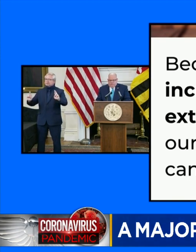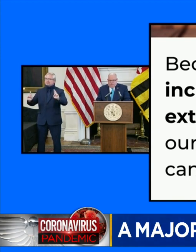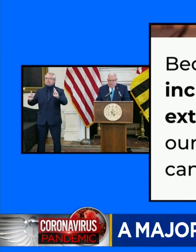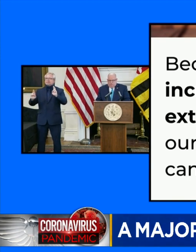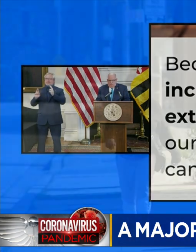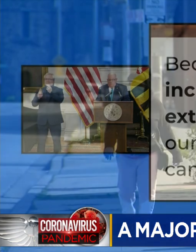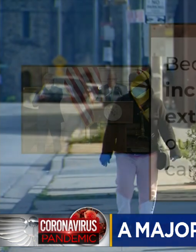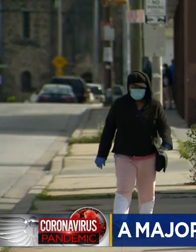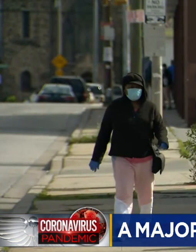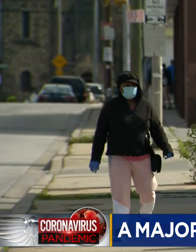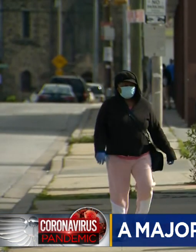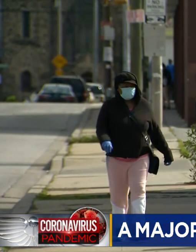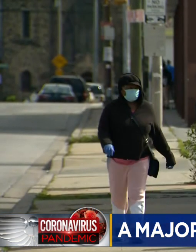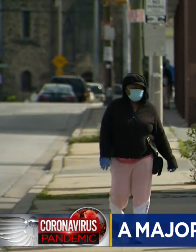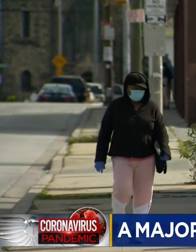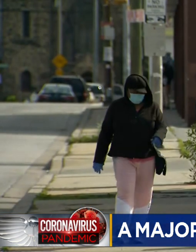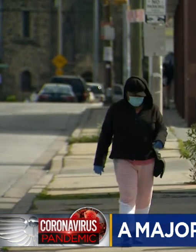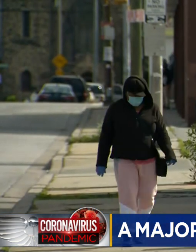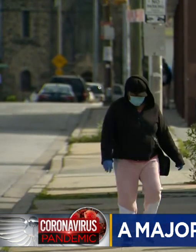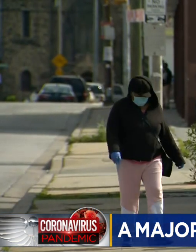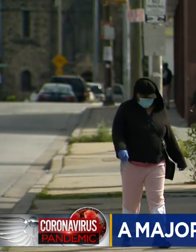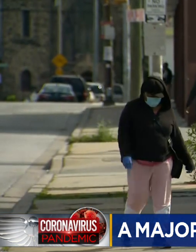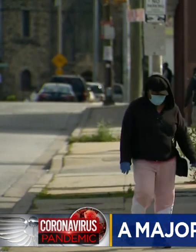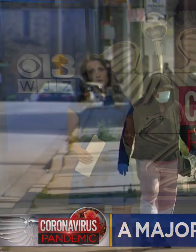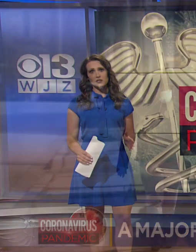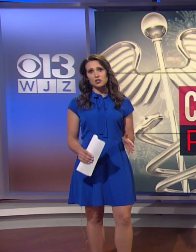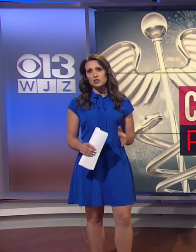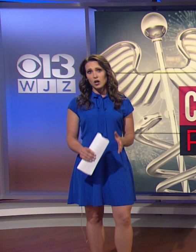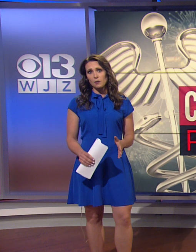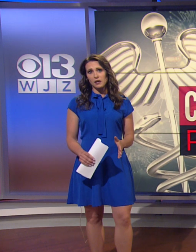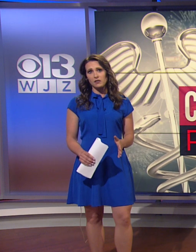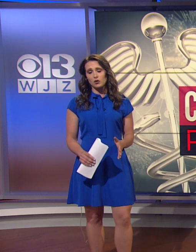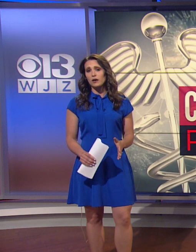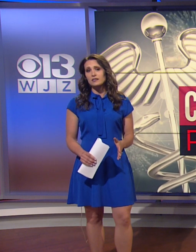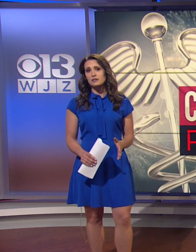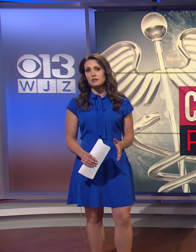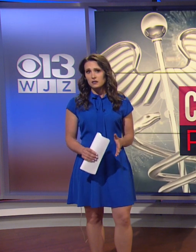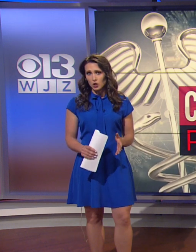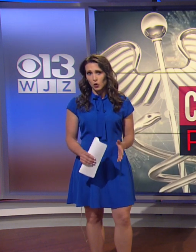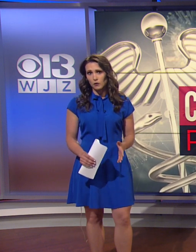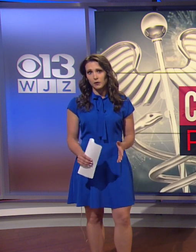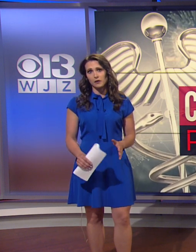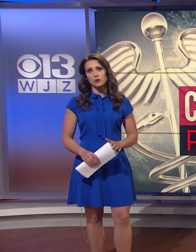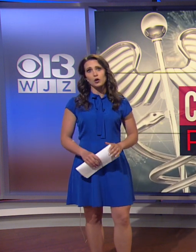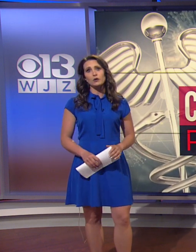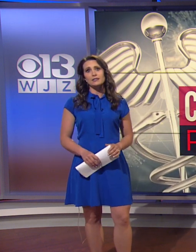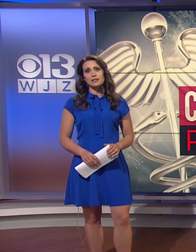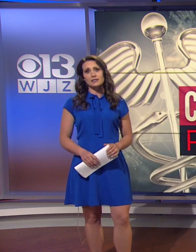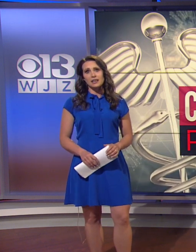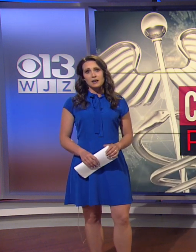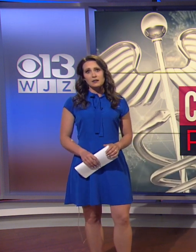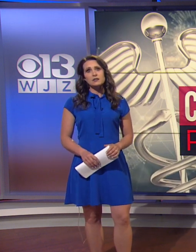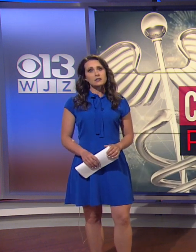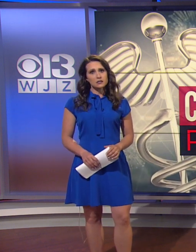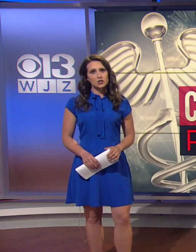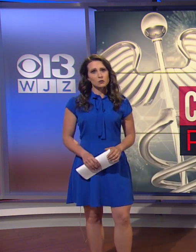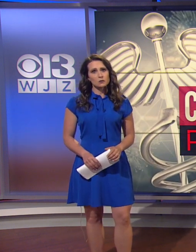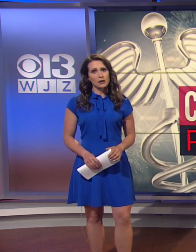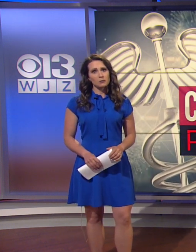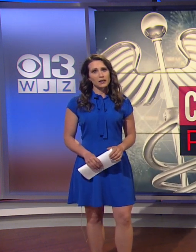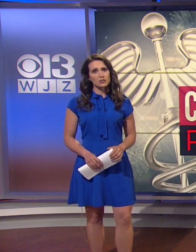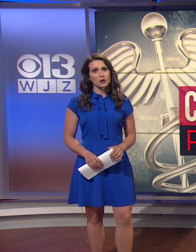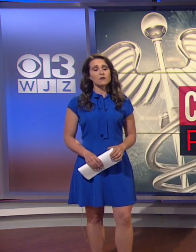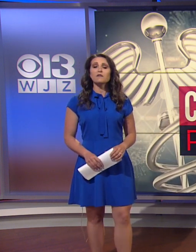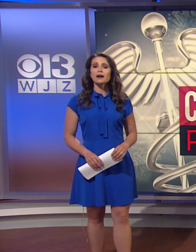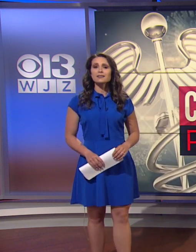Hello, everyone. I'm Vic Carter. And I'm Rachel Carton. We want to be clear, this does not mean the crisis is over, but Governor Hogan says this decision